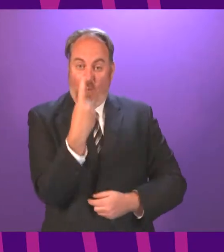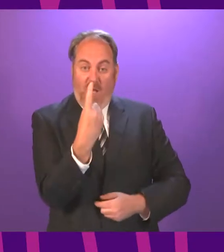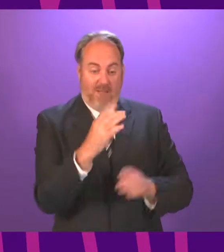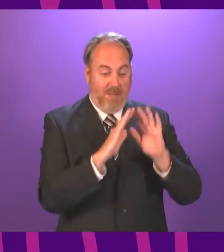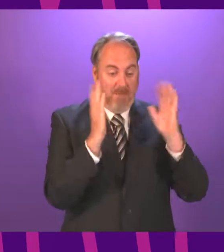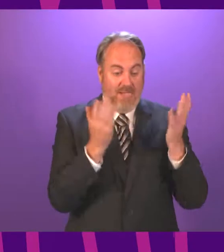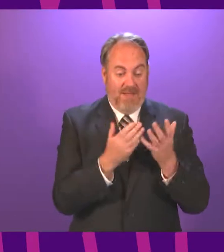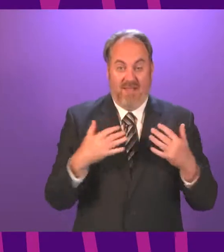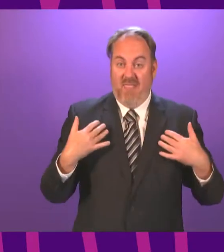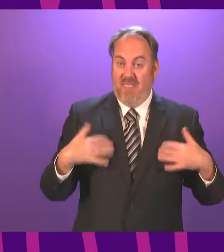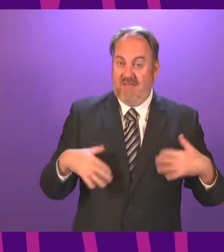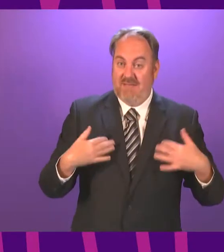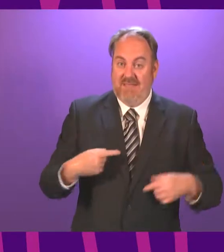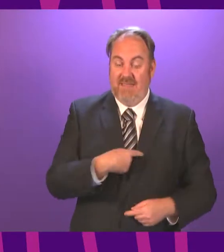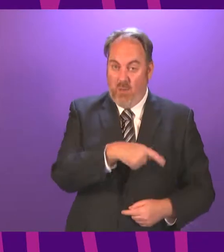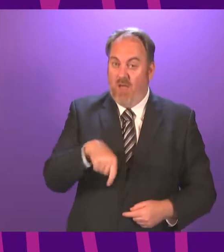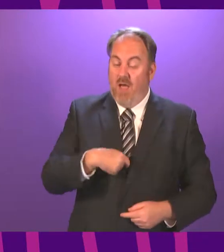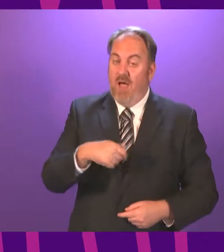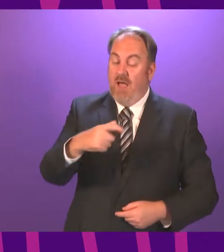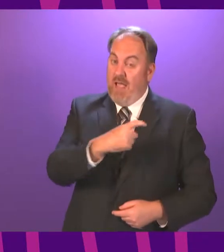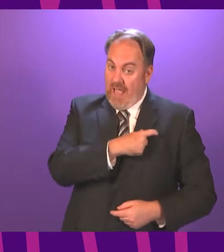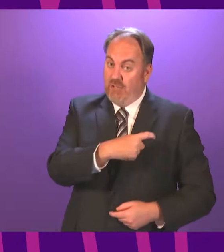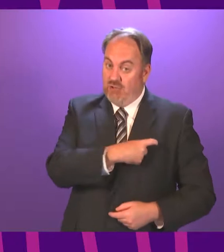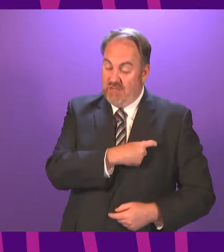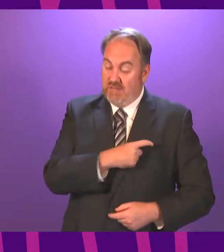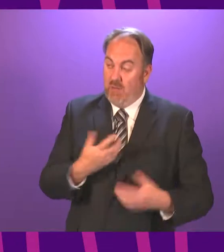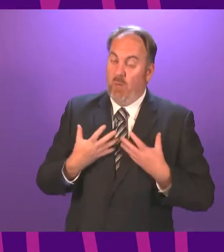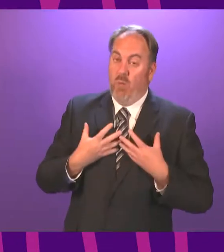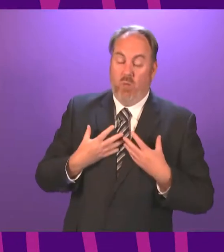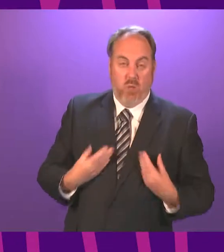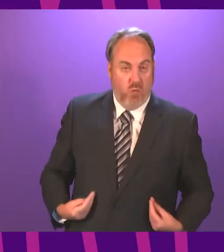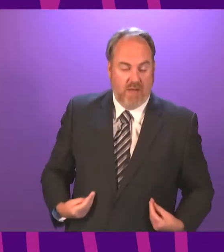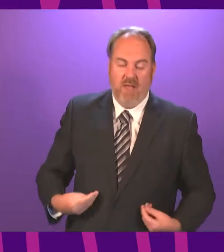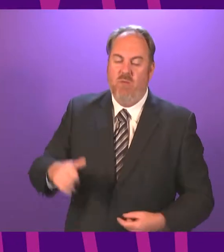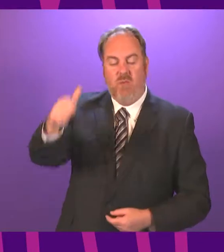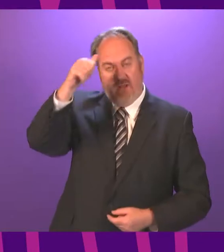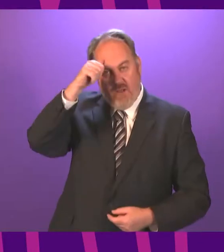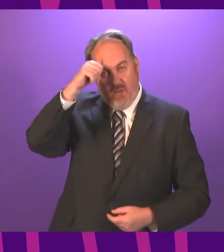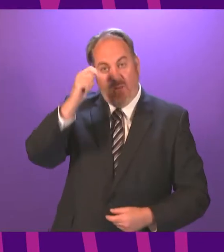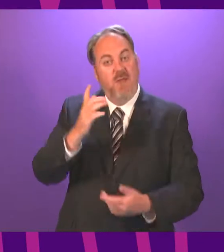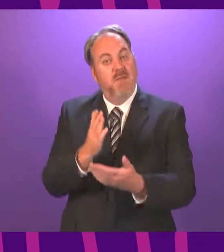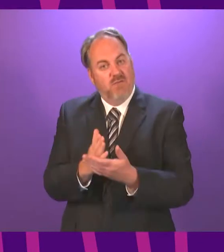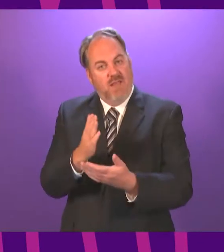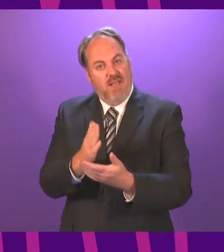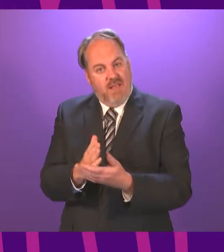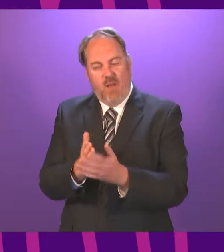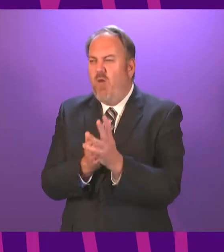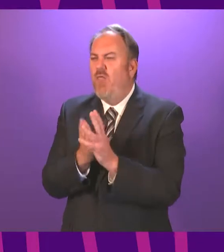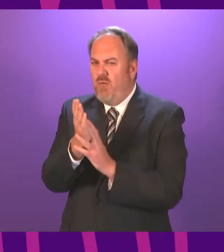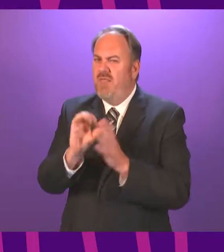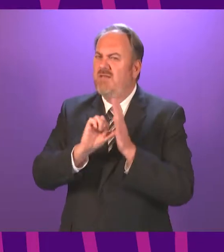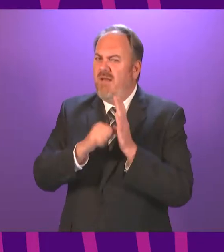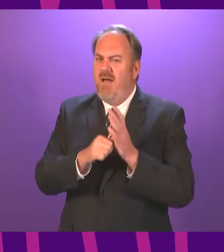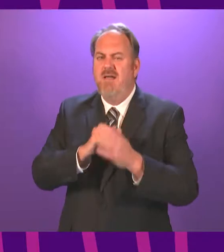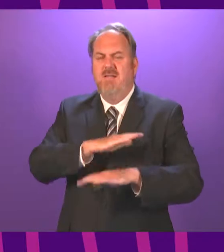and exhausted. We are invited to find, amidst all that, a place where